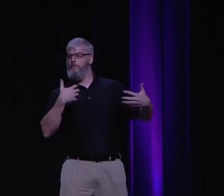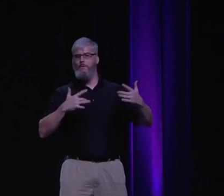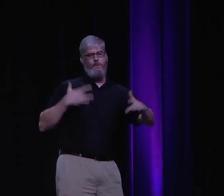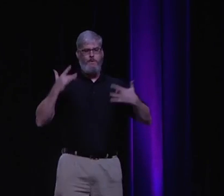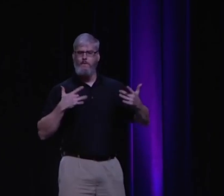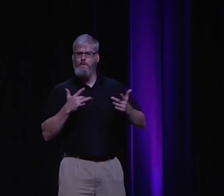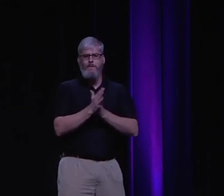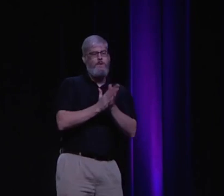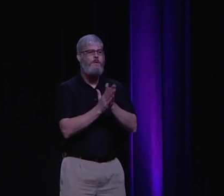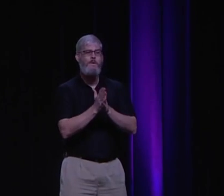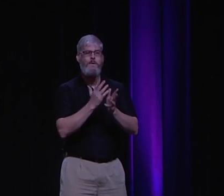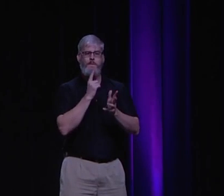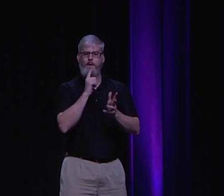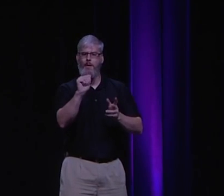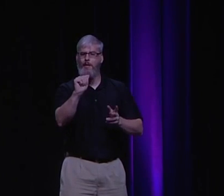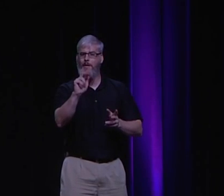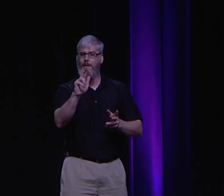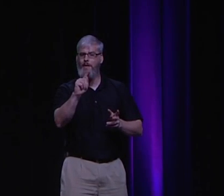do you have a short theological statement that really